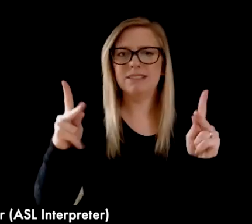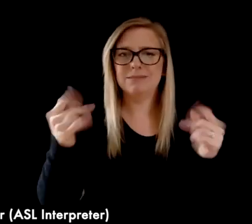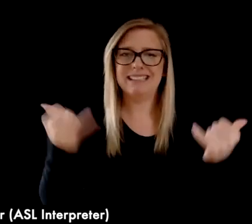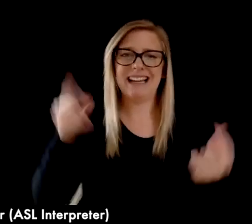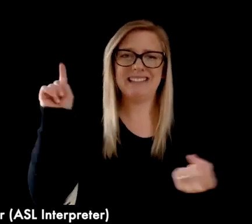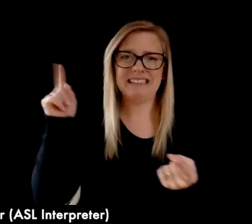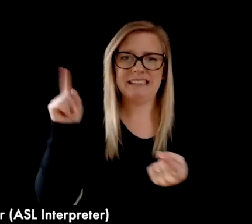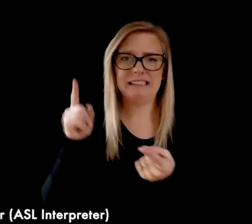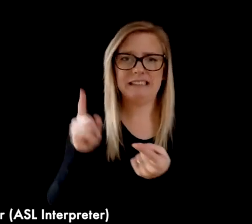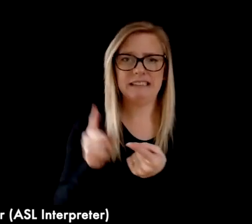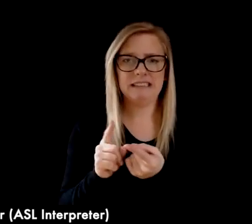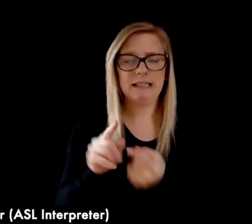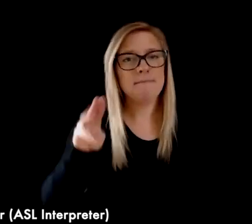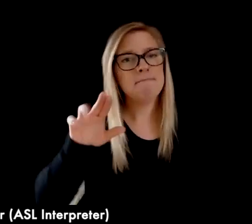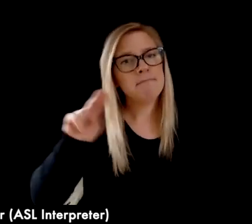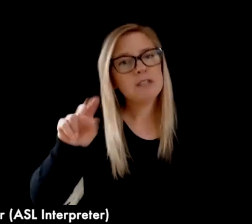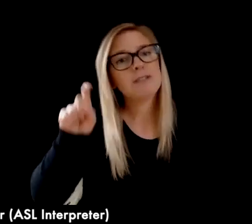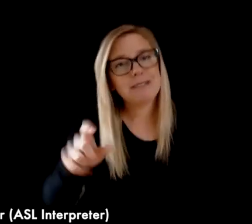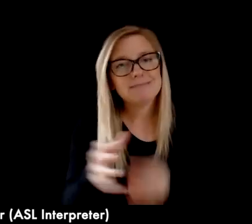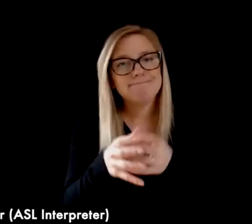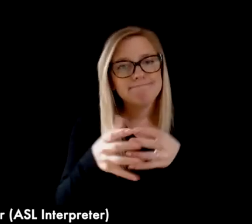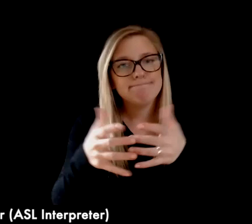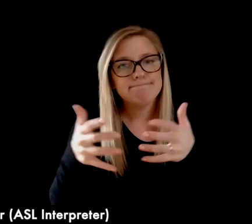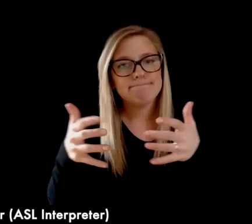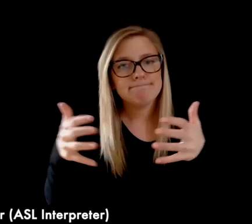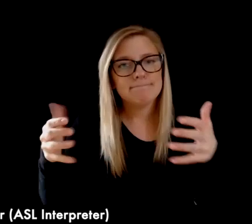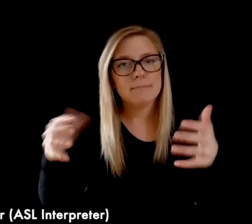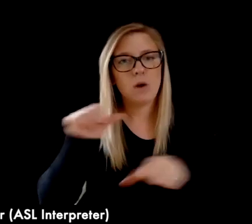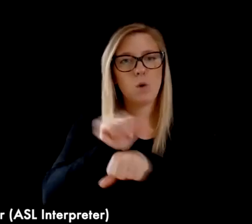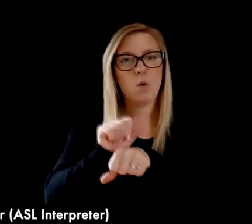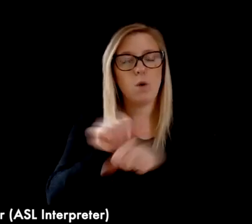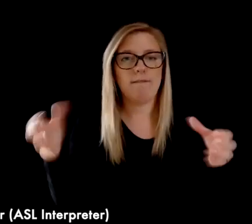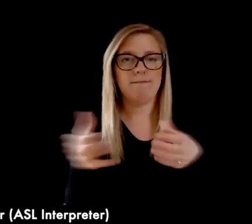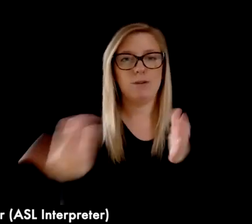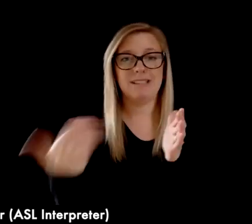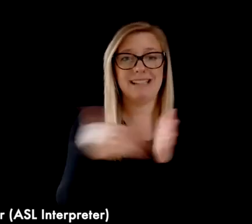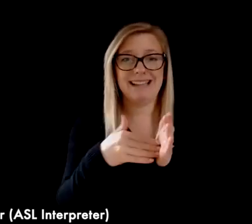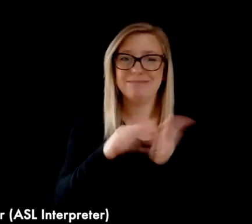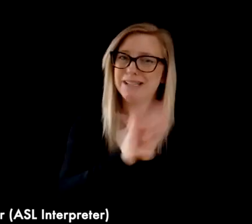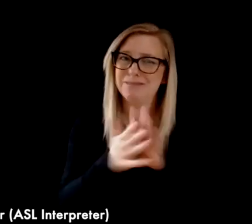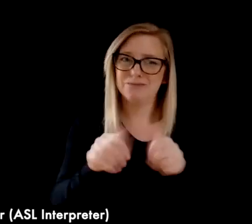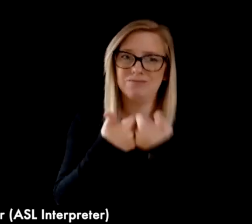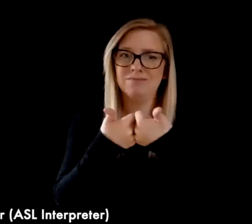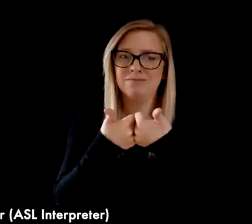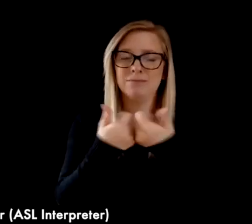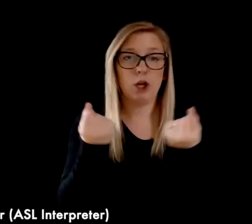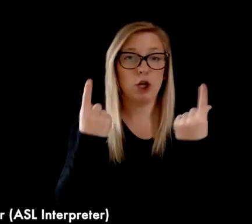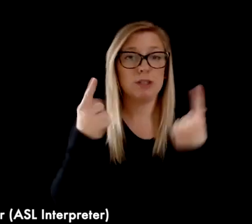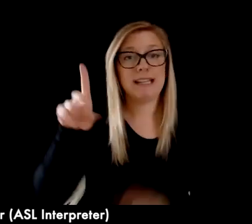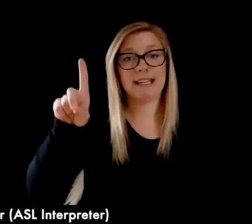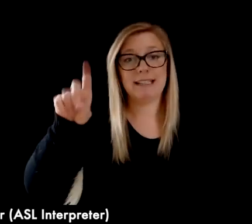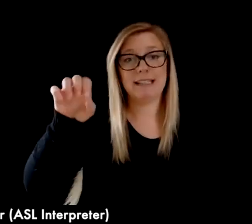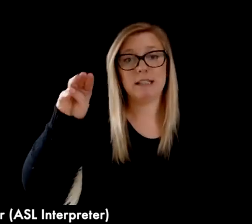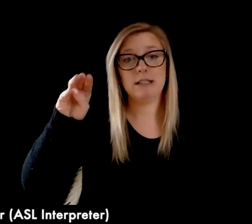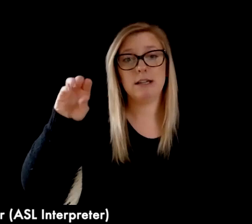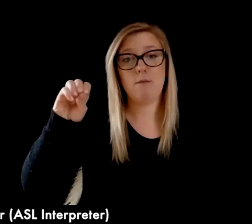needs to grow its own workforce, and quite honestly, this is challenging. Demographics have changed. Midwest states